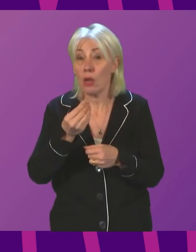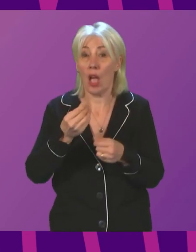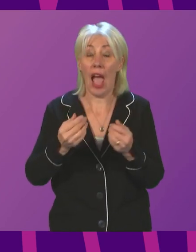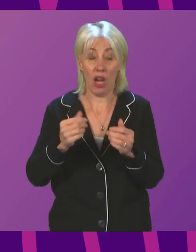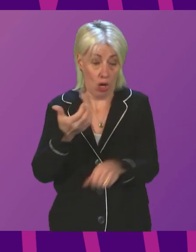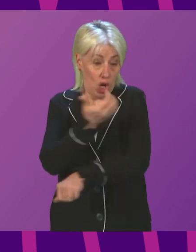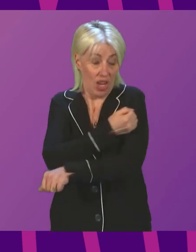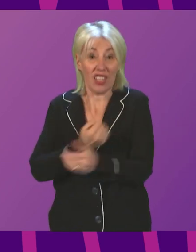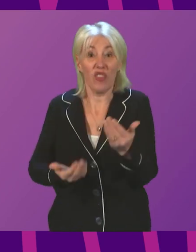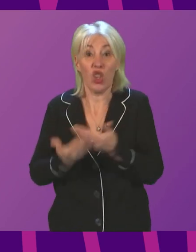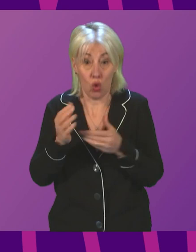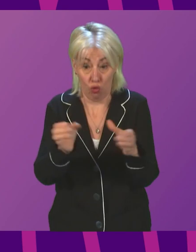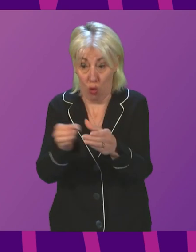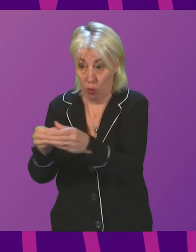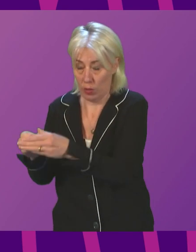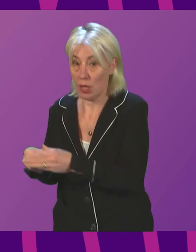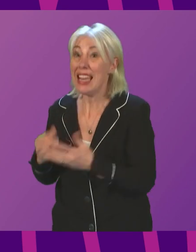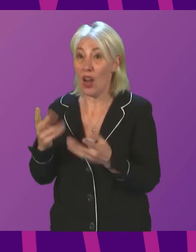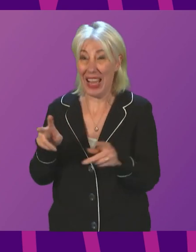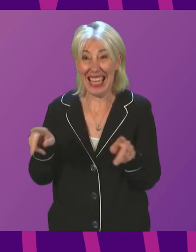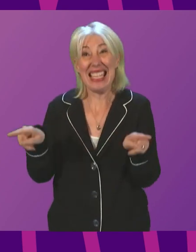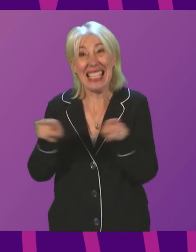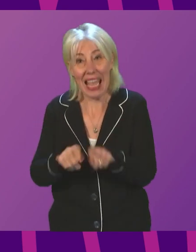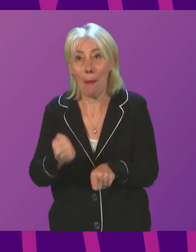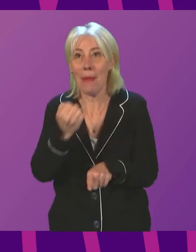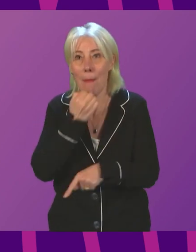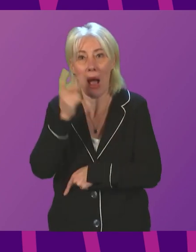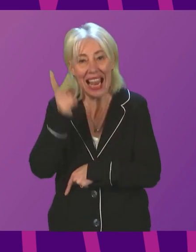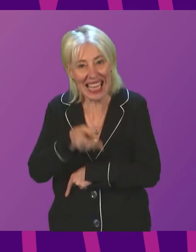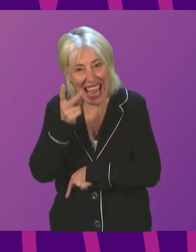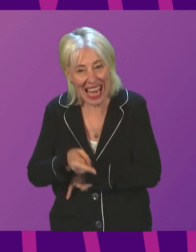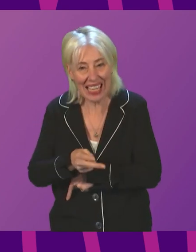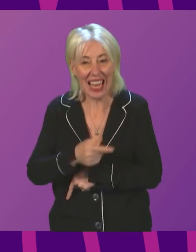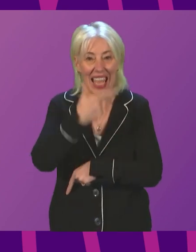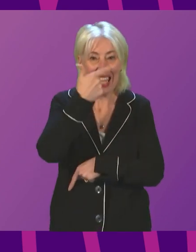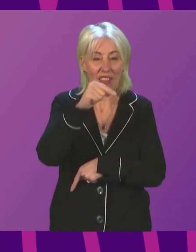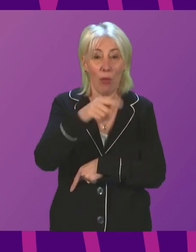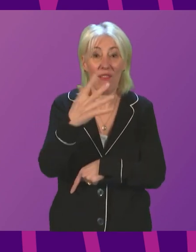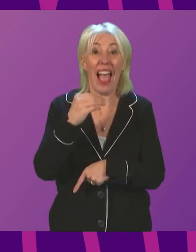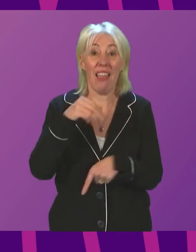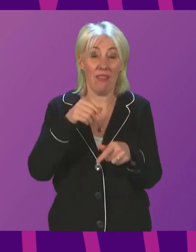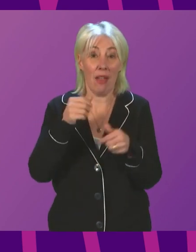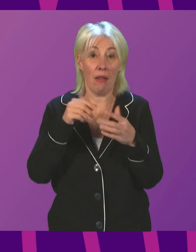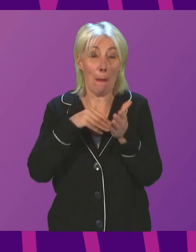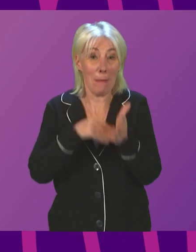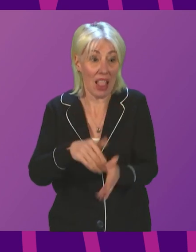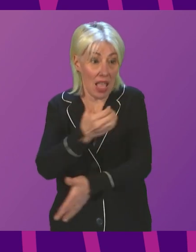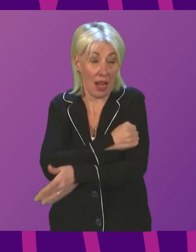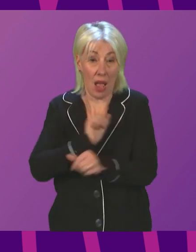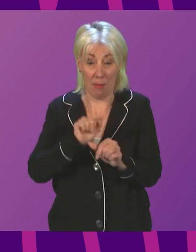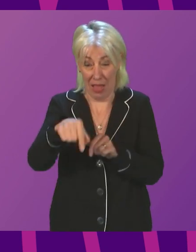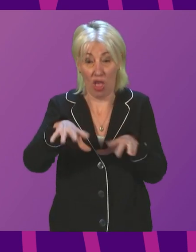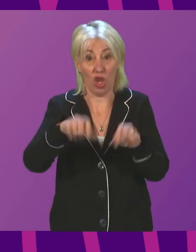groups, we now need to deliver roughly the same number of vaccines again, 7.5 million, by early next year.